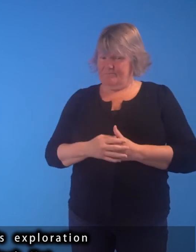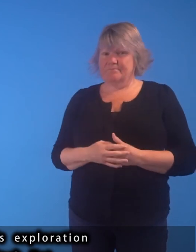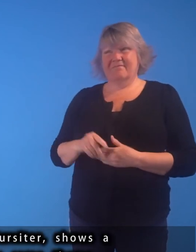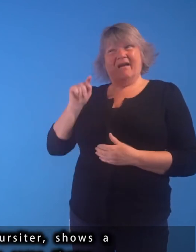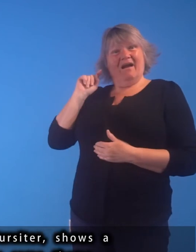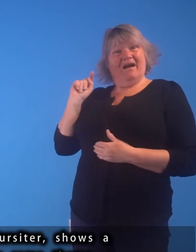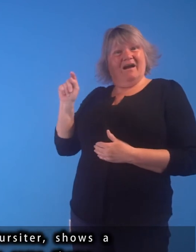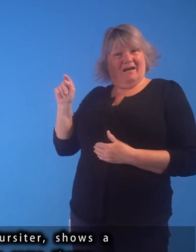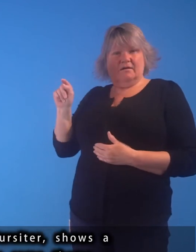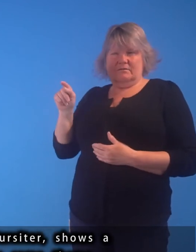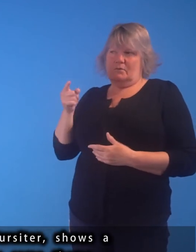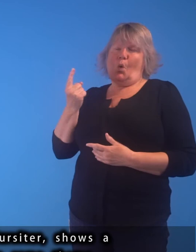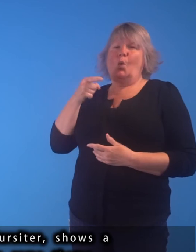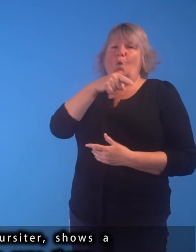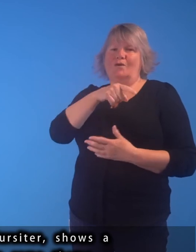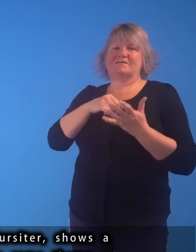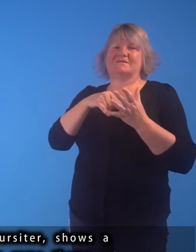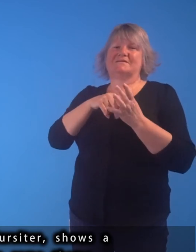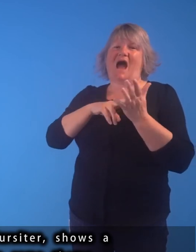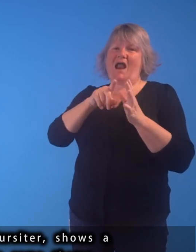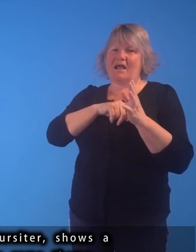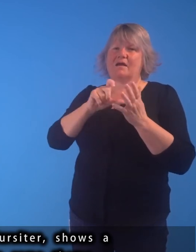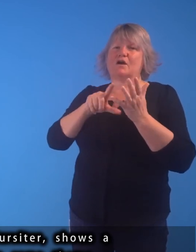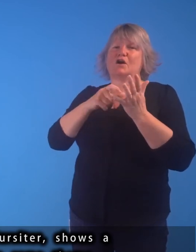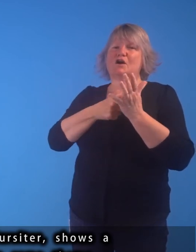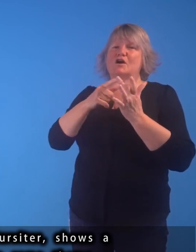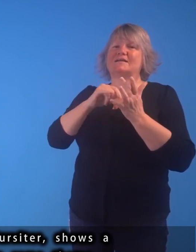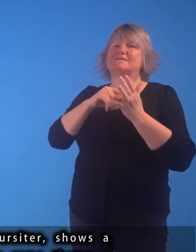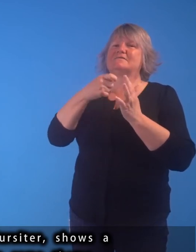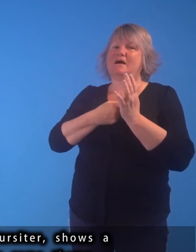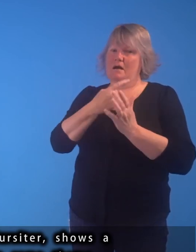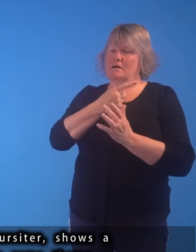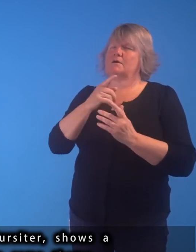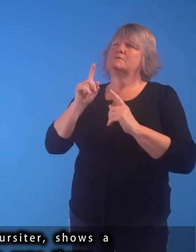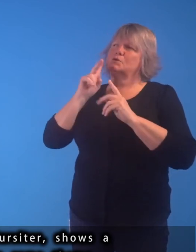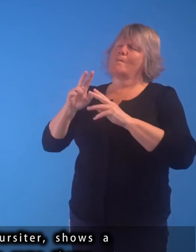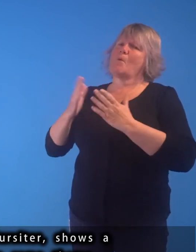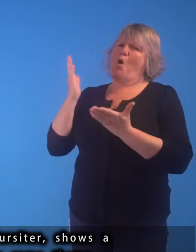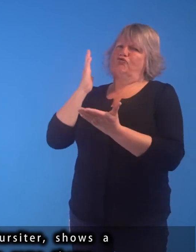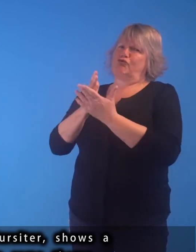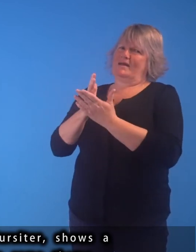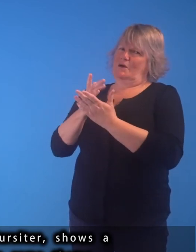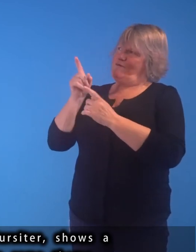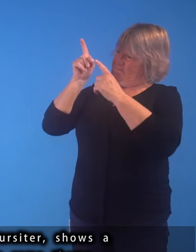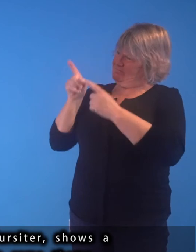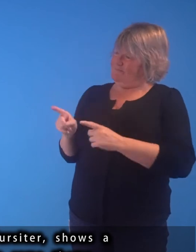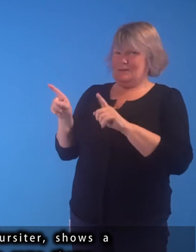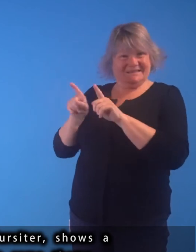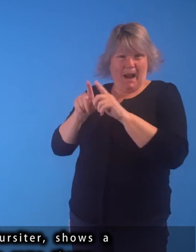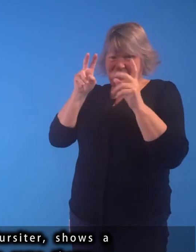This painting, by the artist Stanley Curziter, shows a much more realistic portrayal of the same theme.